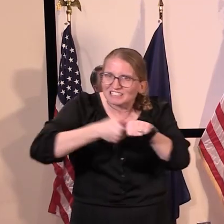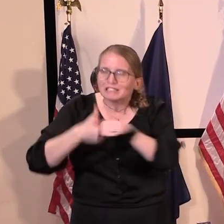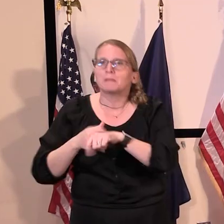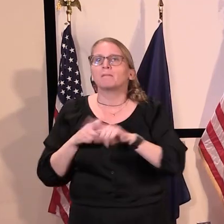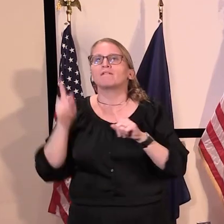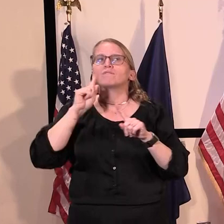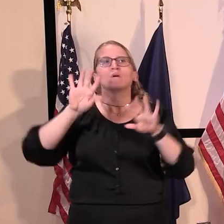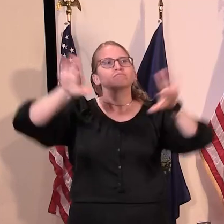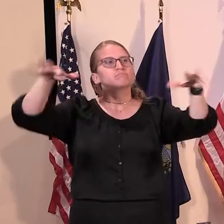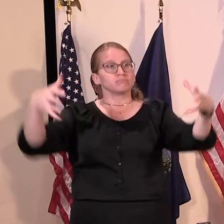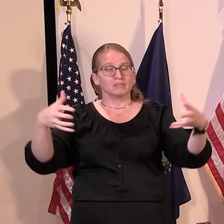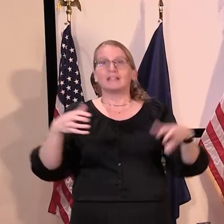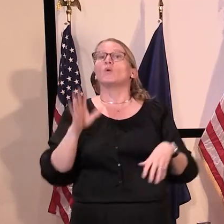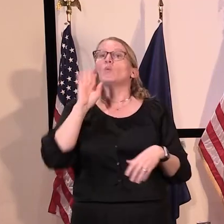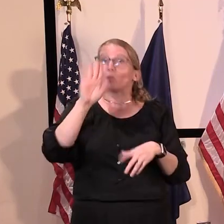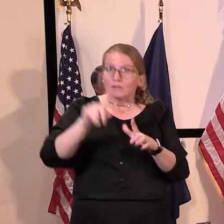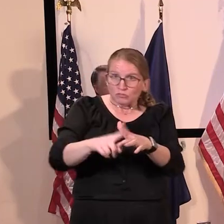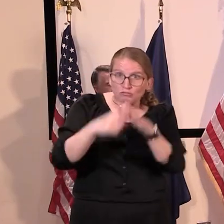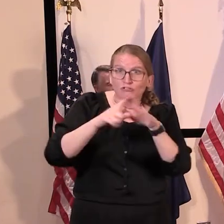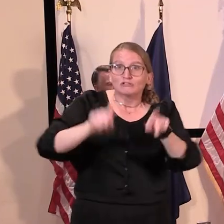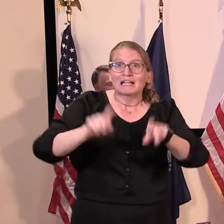that uh, it won't be tomorrow.